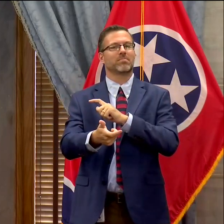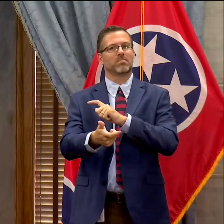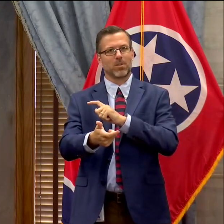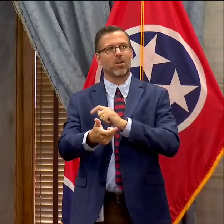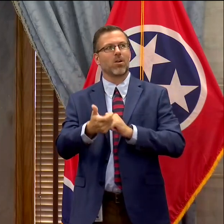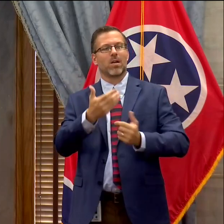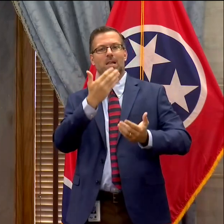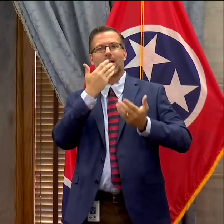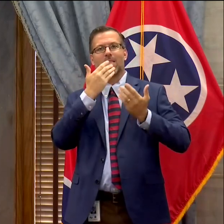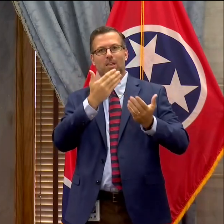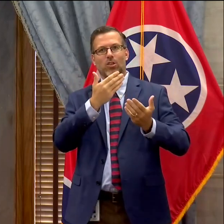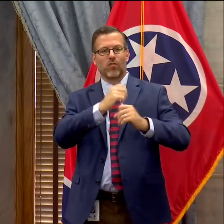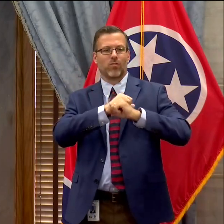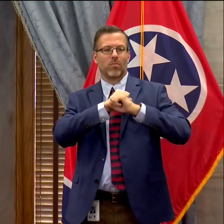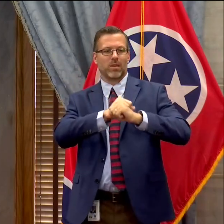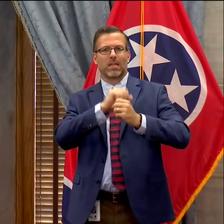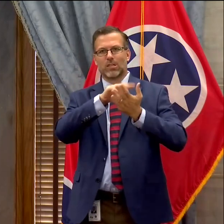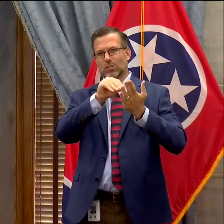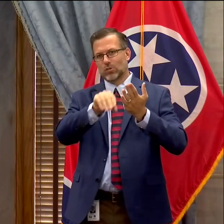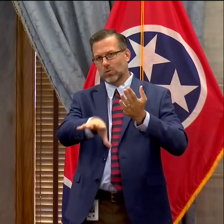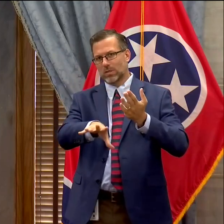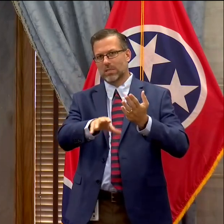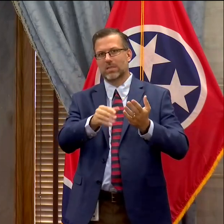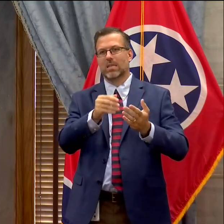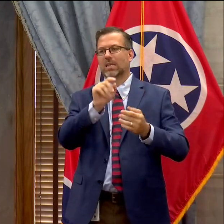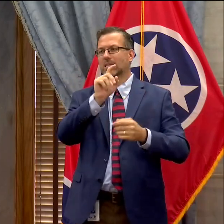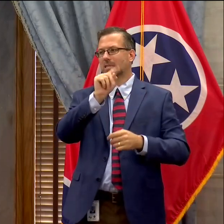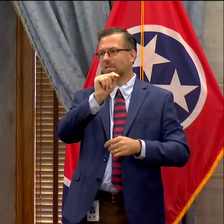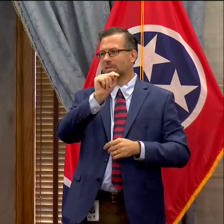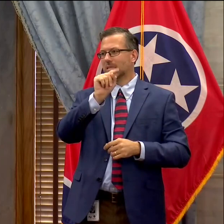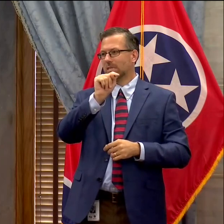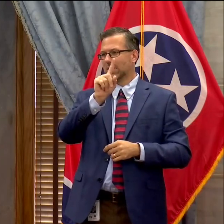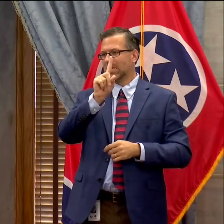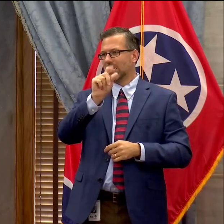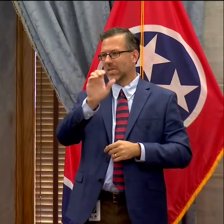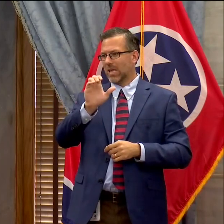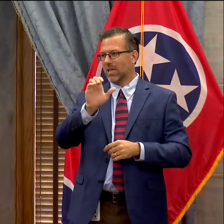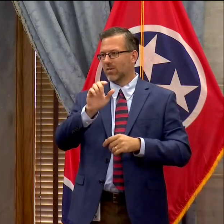THAC's commitment to students all across the state.